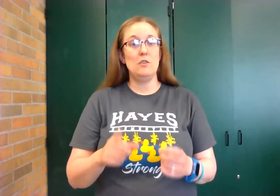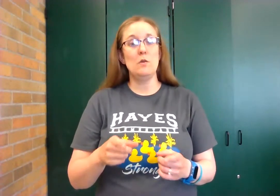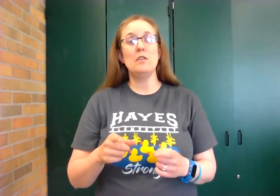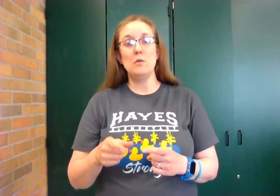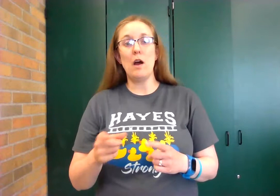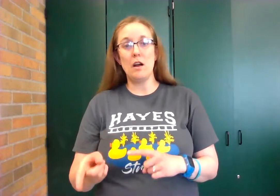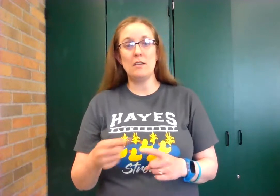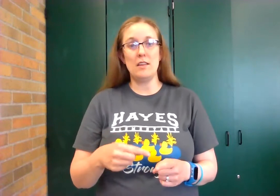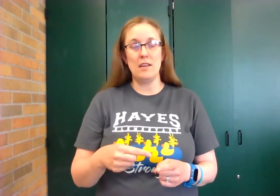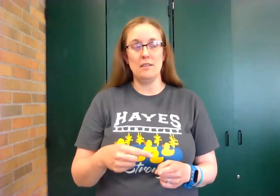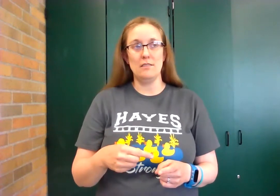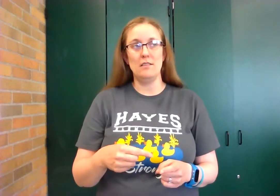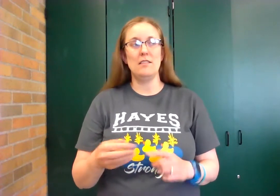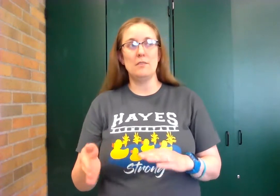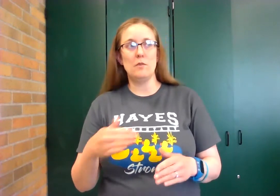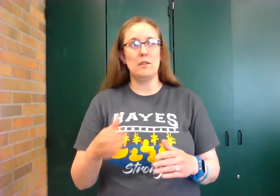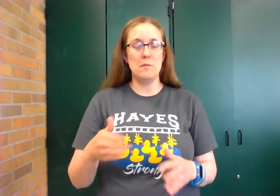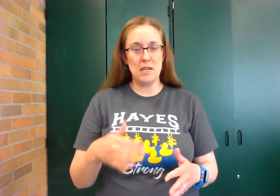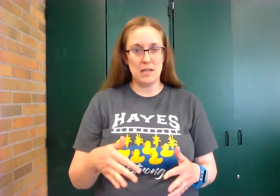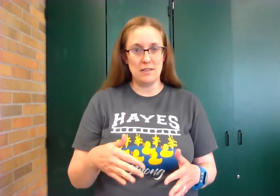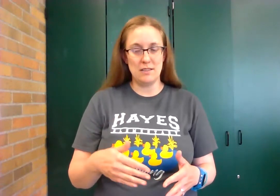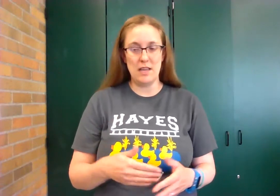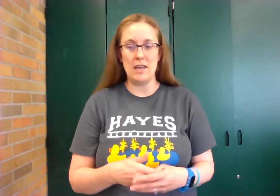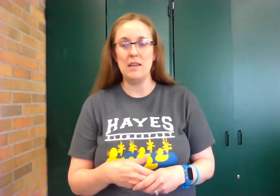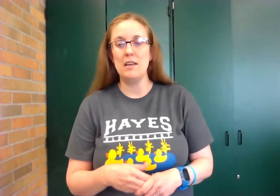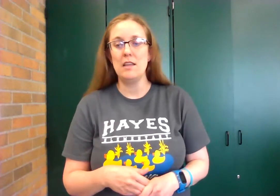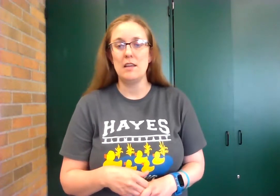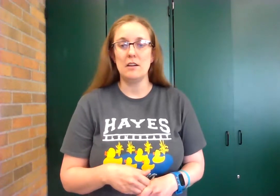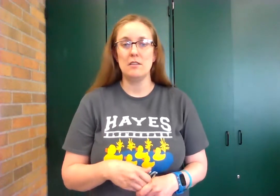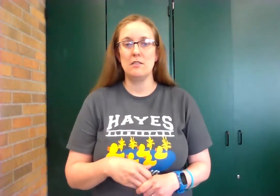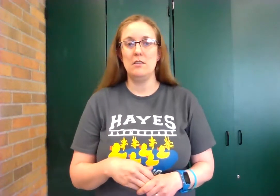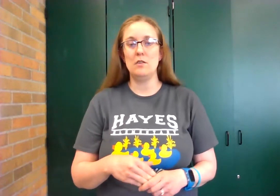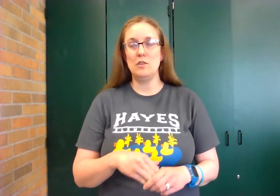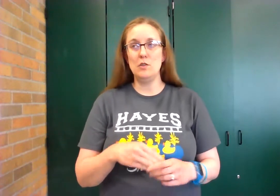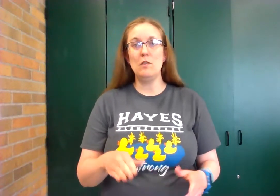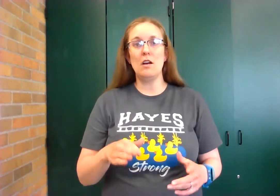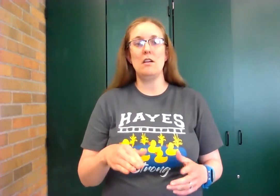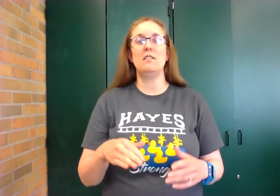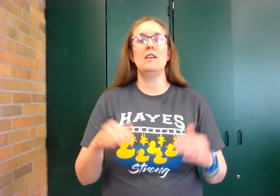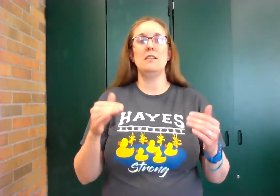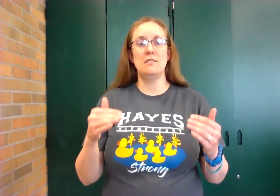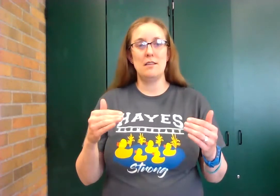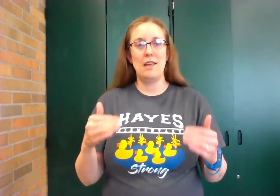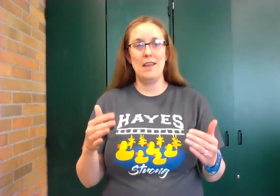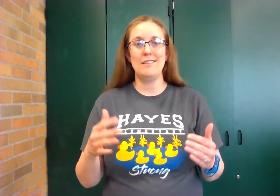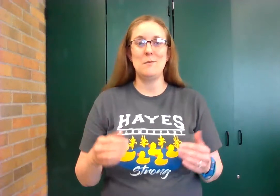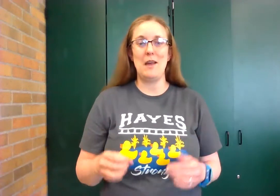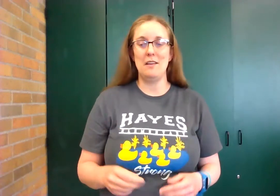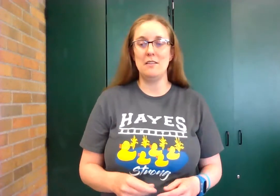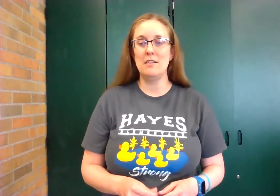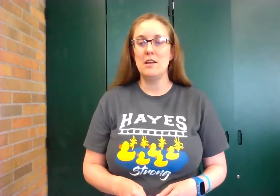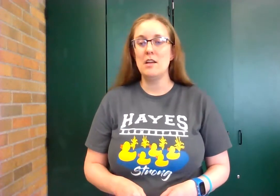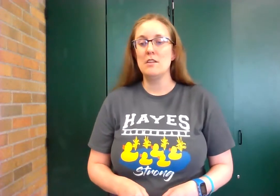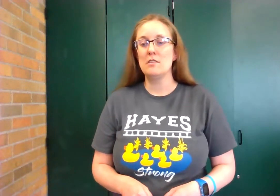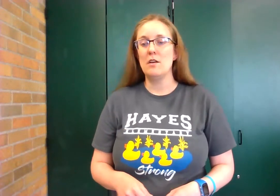you can do hard things that's what they're meaning to say there you can do the hard things and smile so